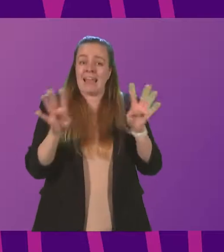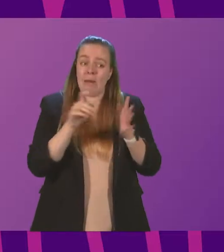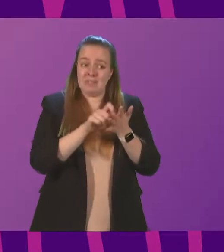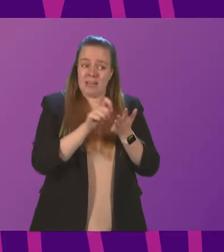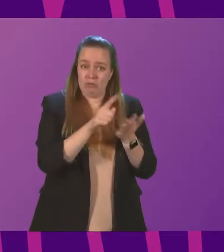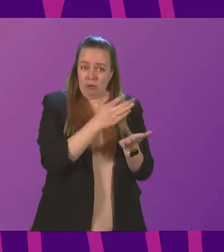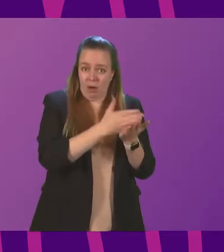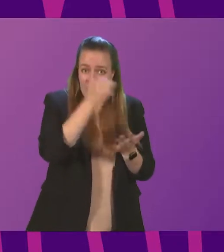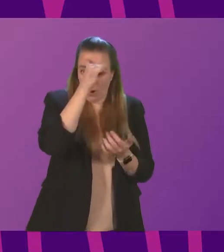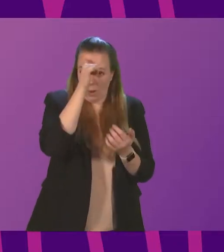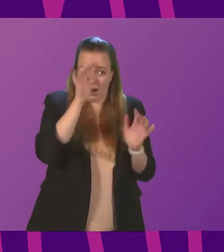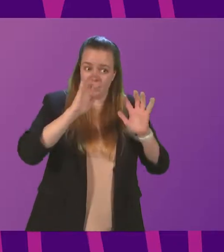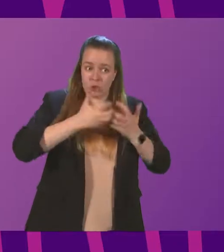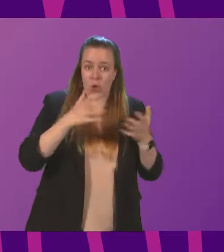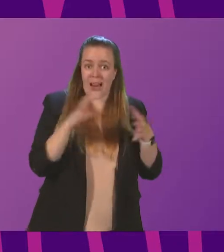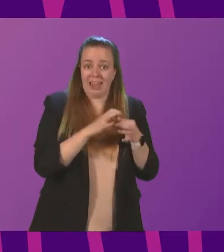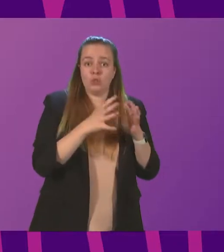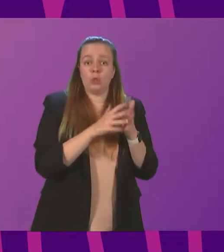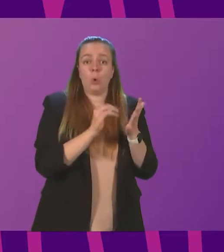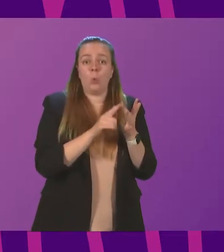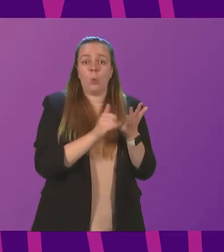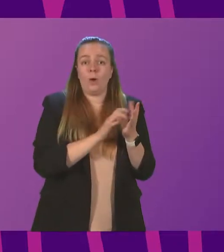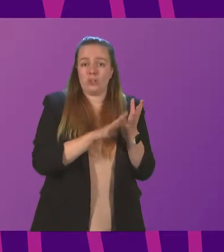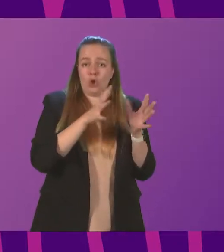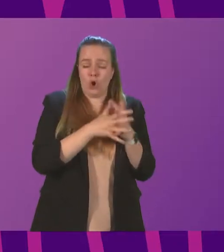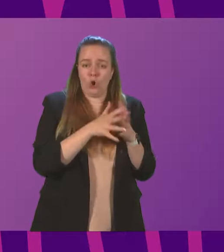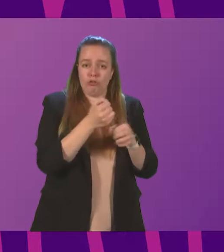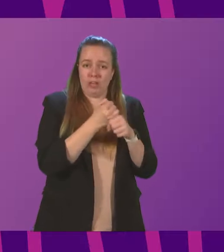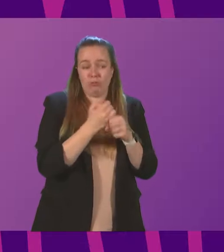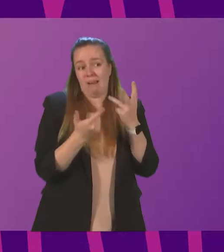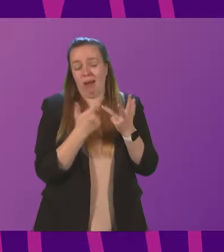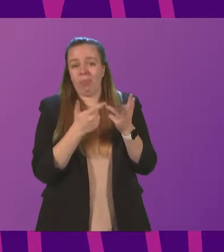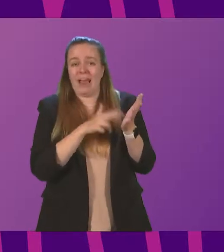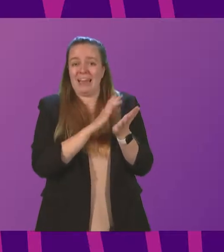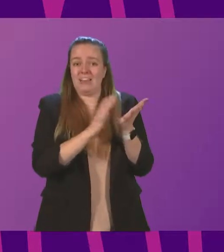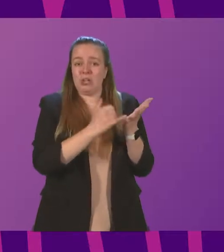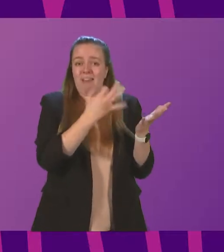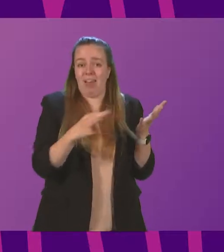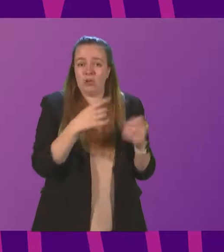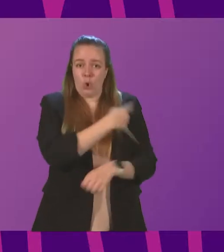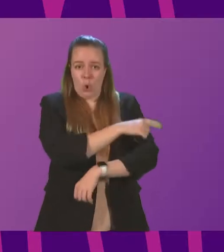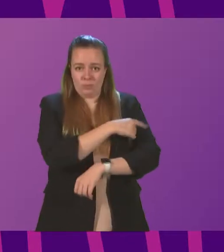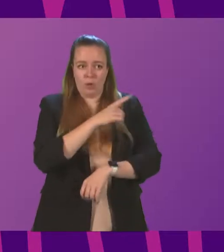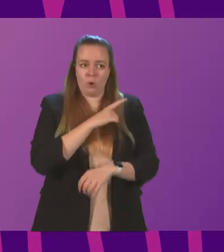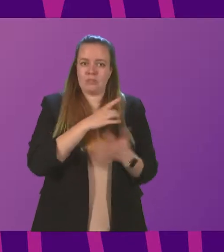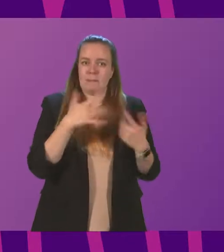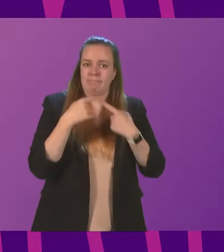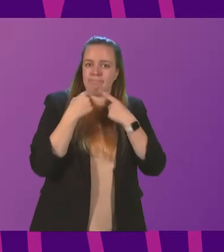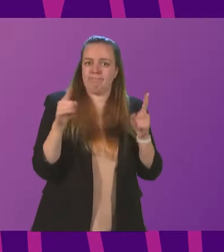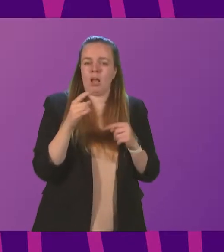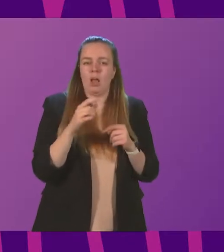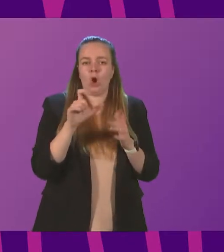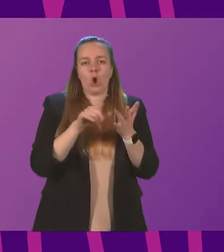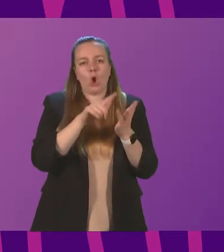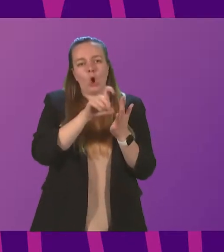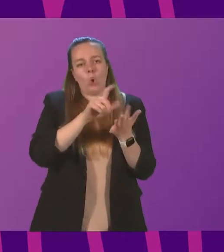aware of the concerns surrounding Mushaw General and other NHS Lanarkshire hospitals after they recently announced Code Black. So,